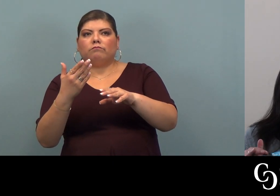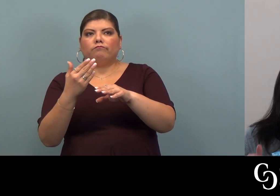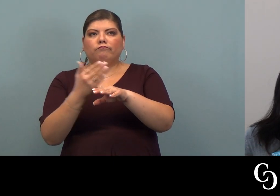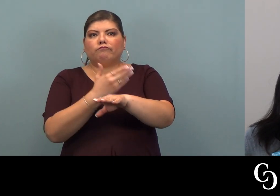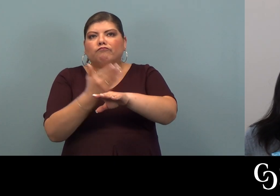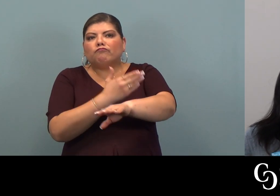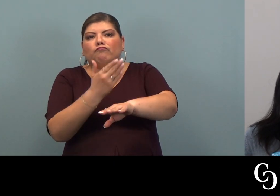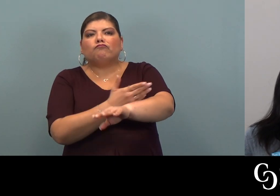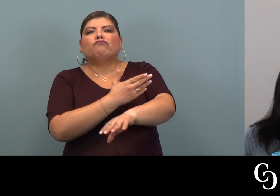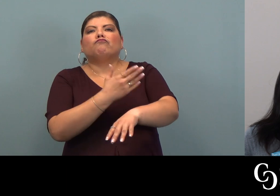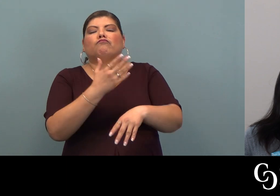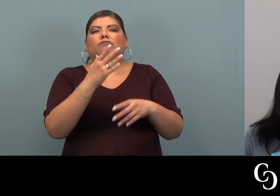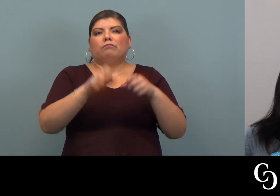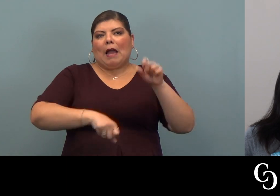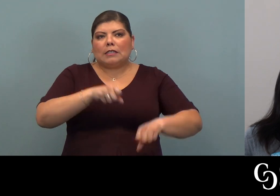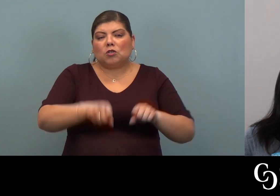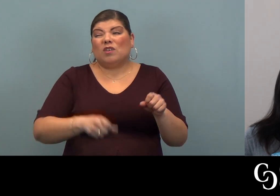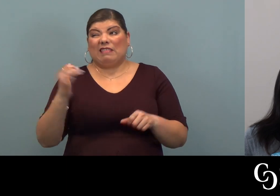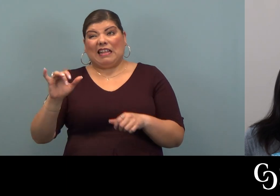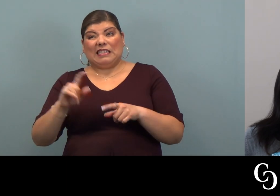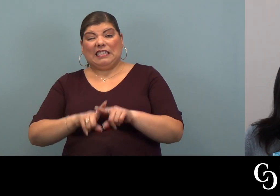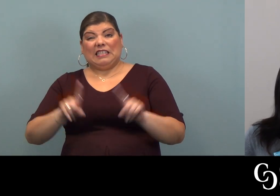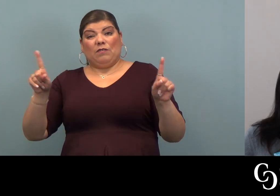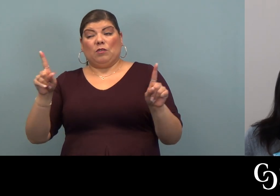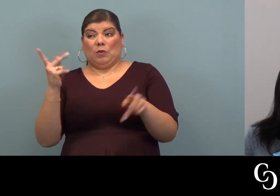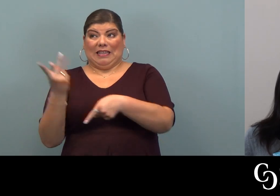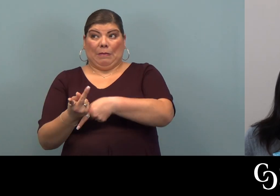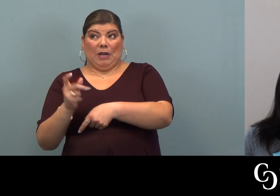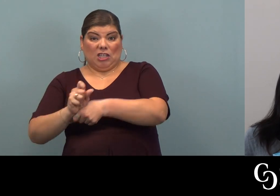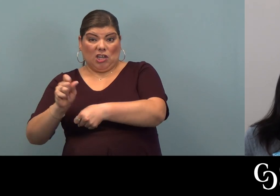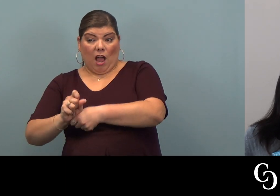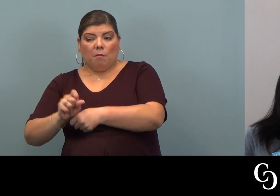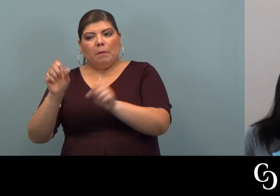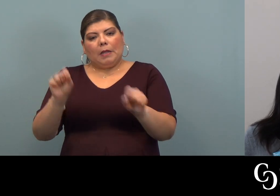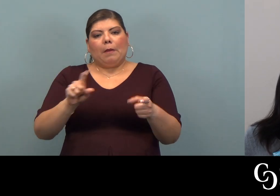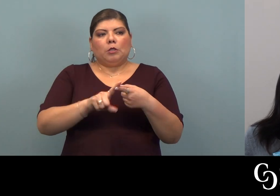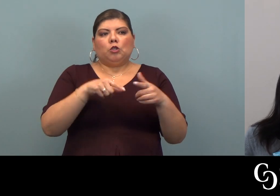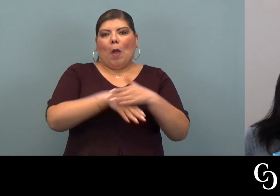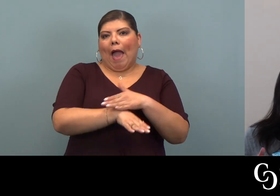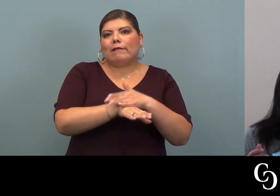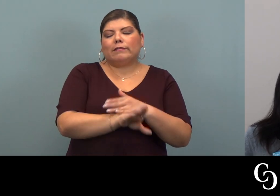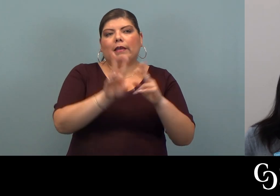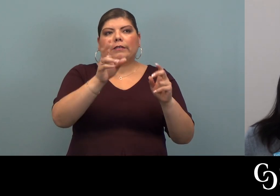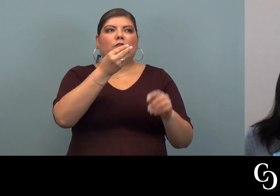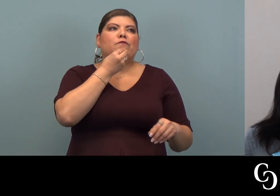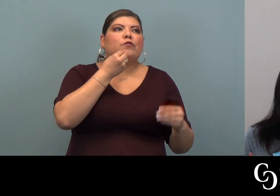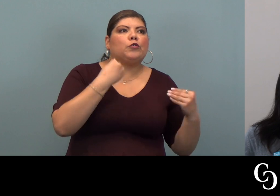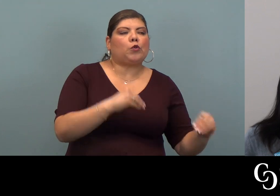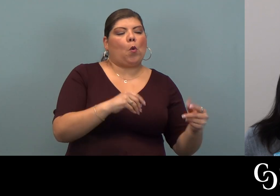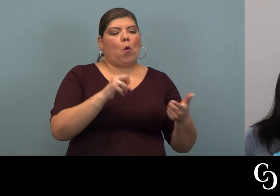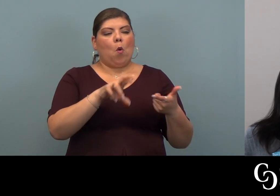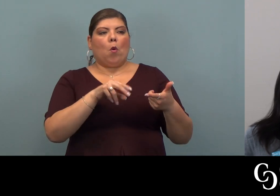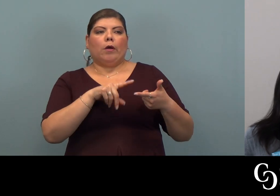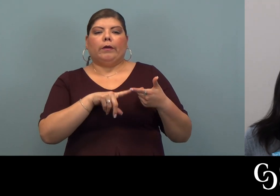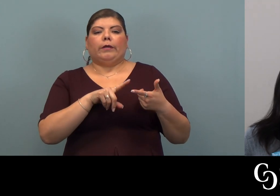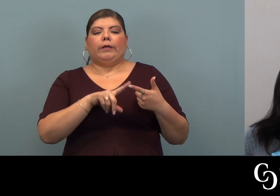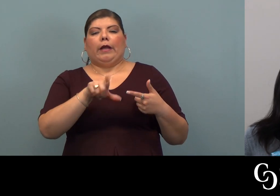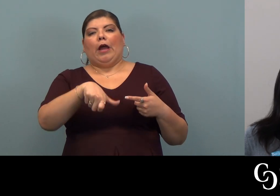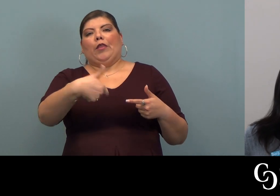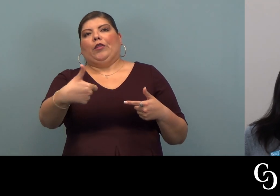And really sometimes that's the difference between keeping your job and being able to access the grocery store